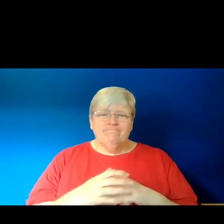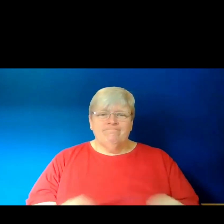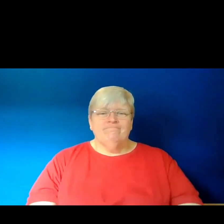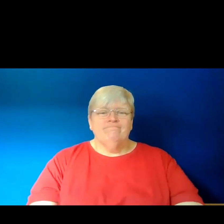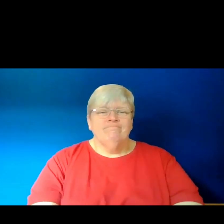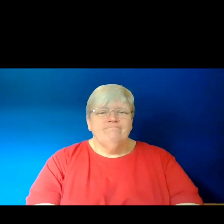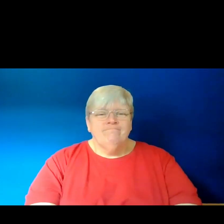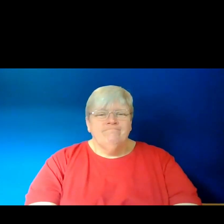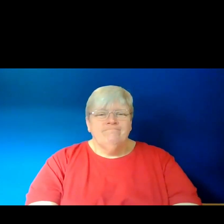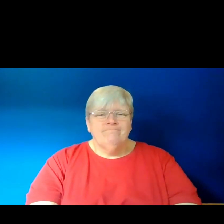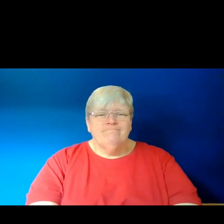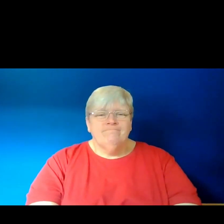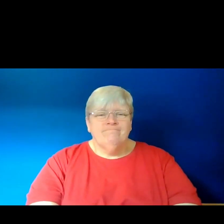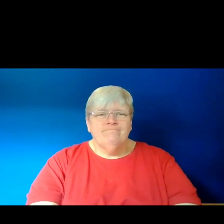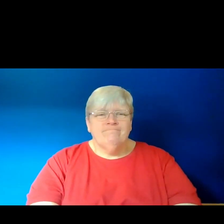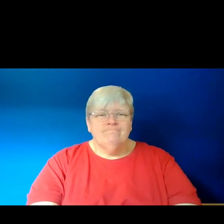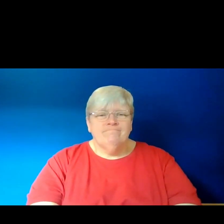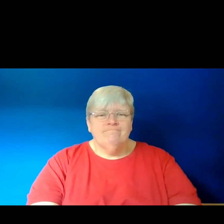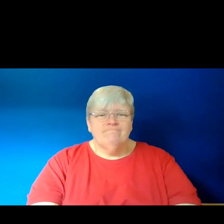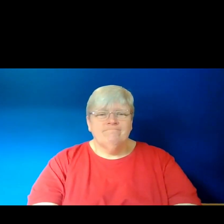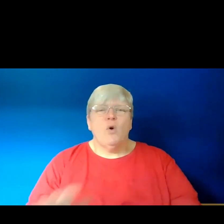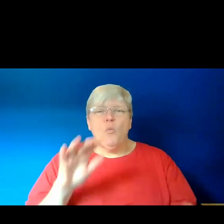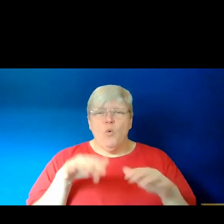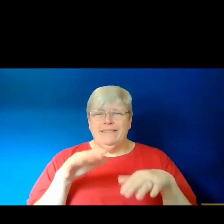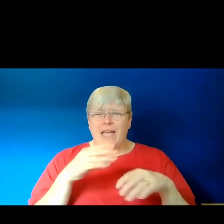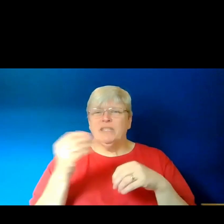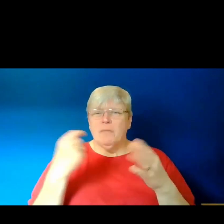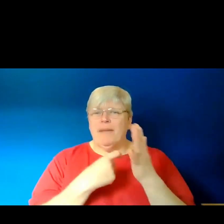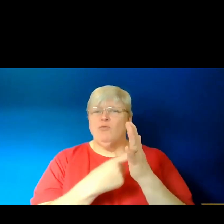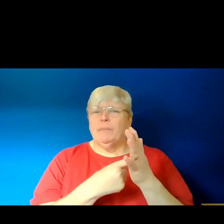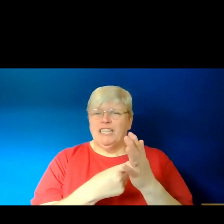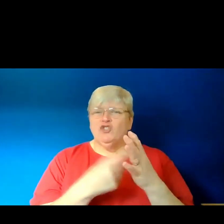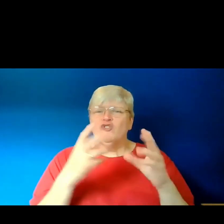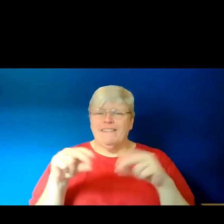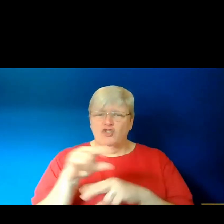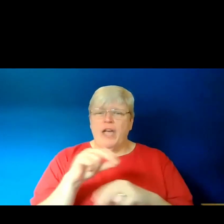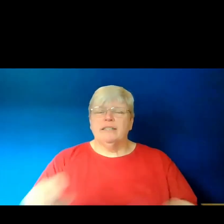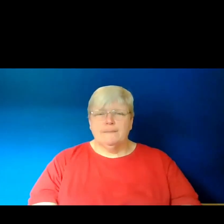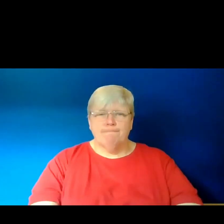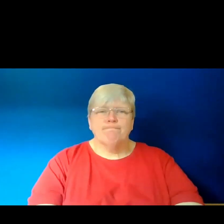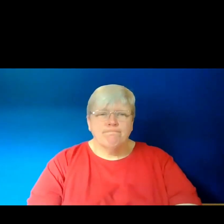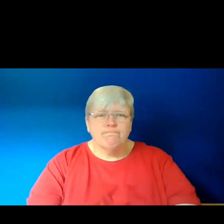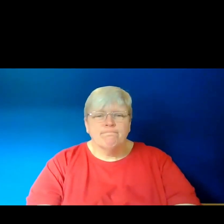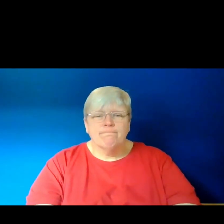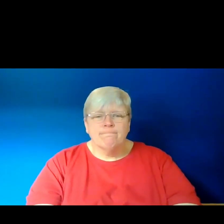So while we wait for more questions, I'll type some of my recommendations in the in the chat.